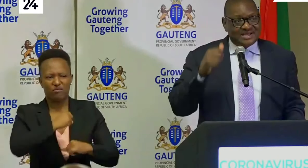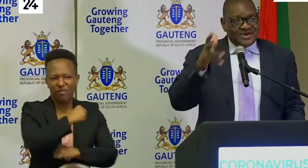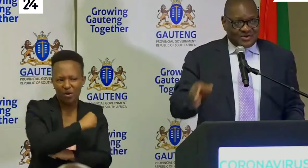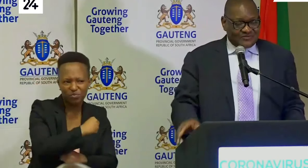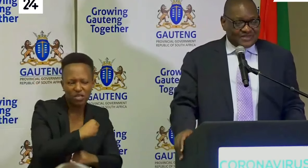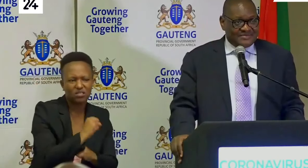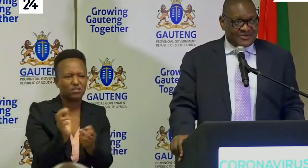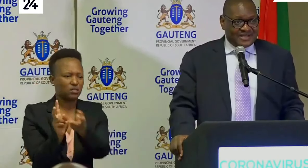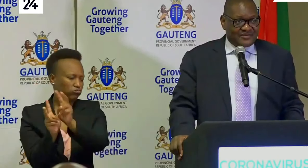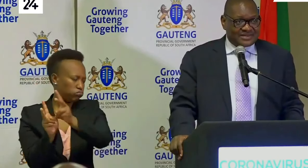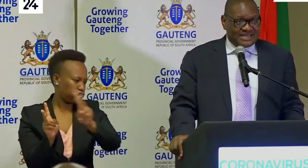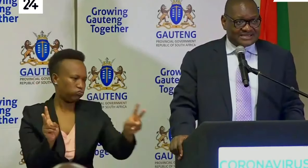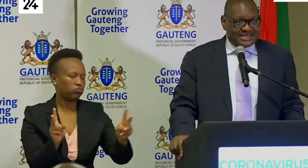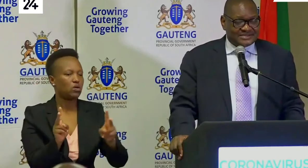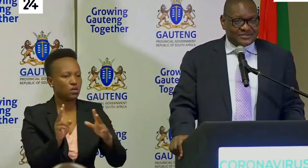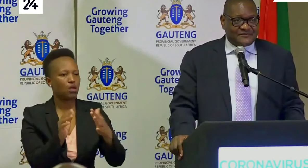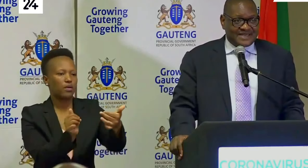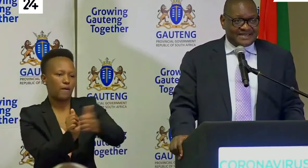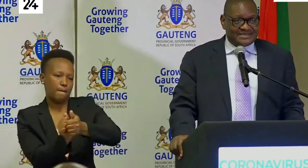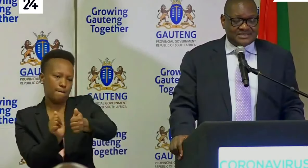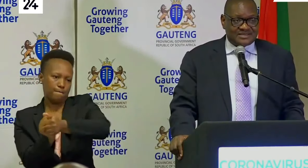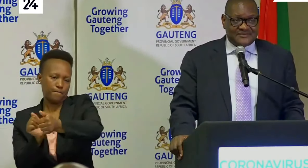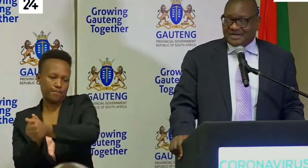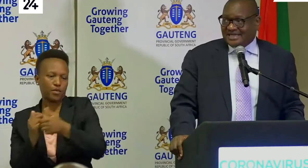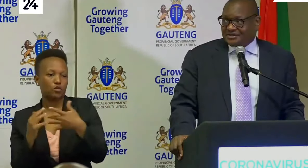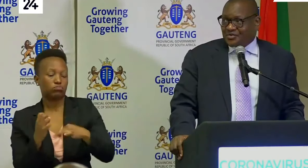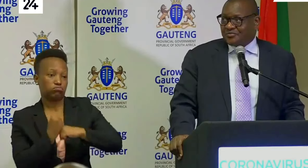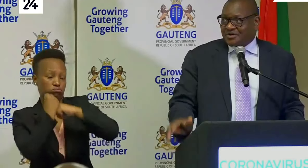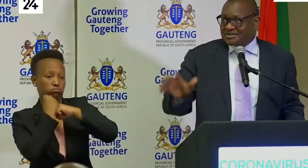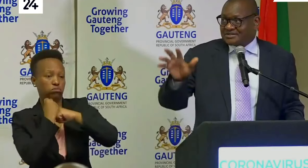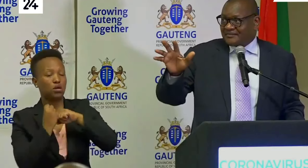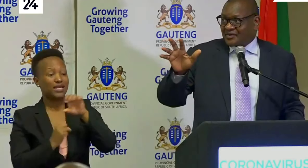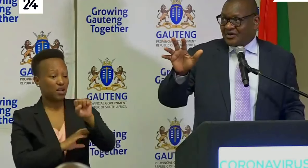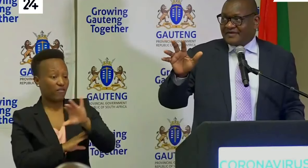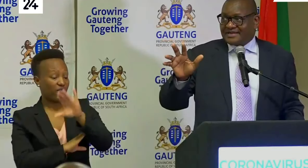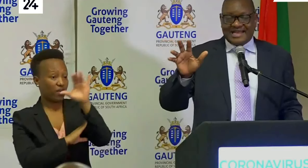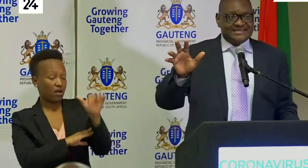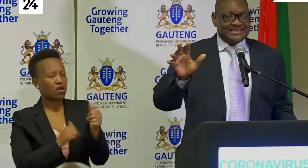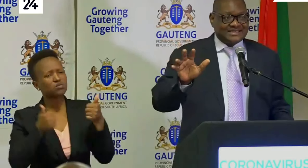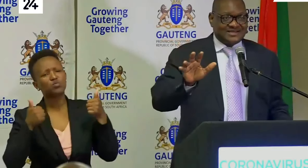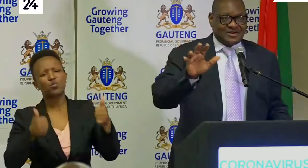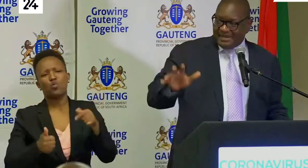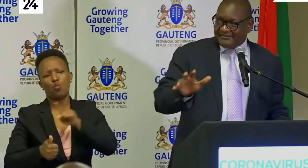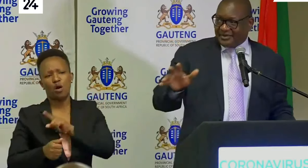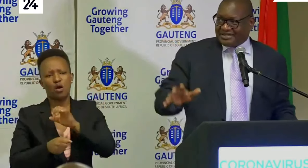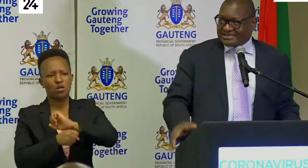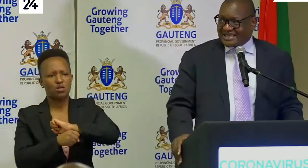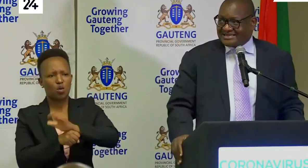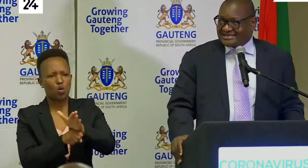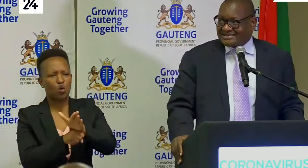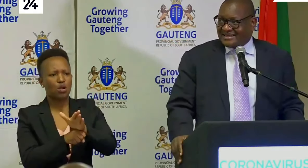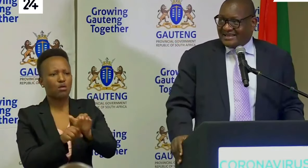all of them are working with us so far in South Africa is good because COVID-19 is not being